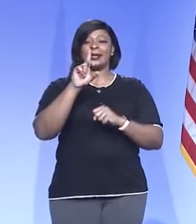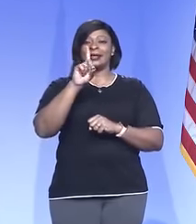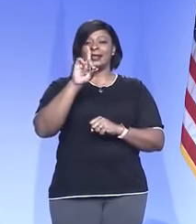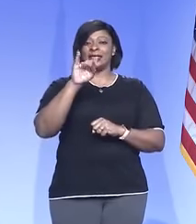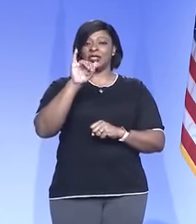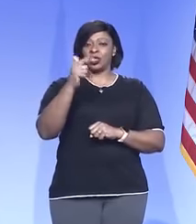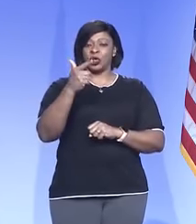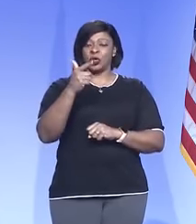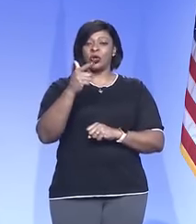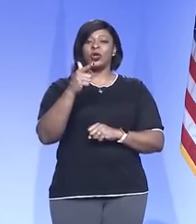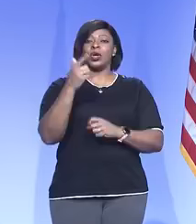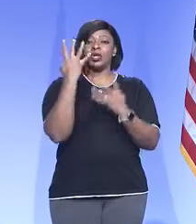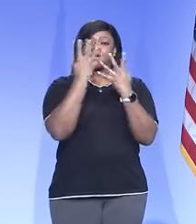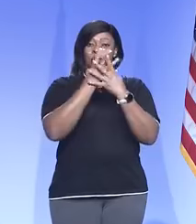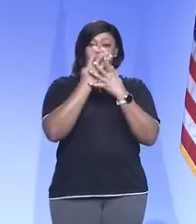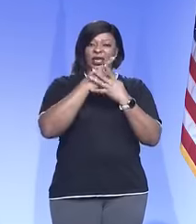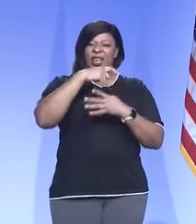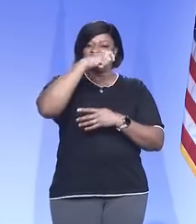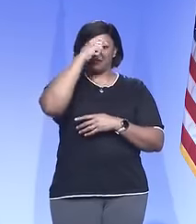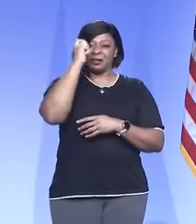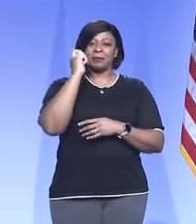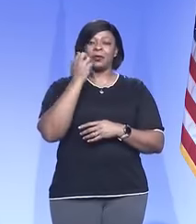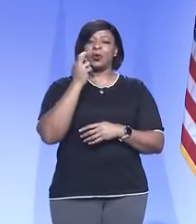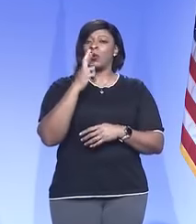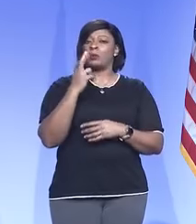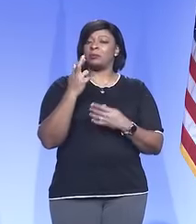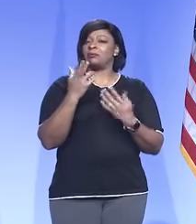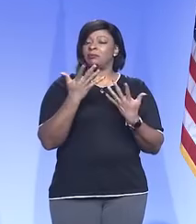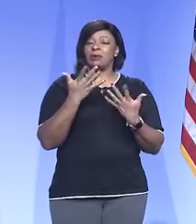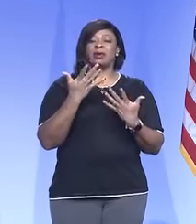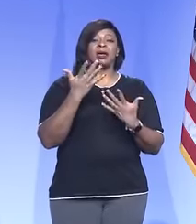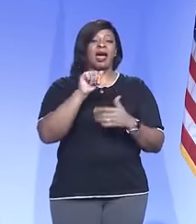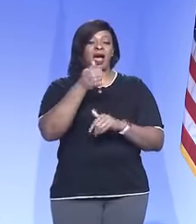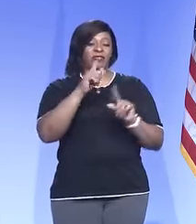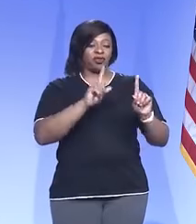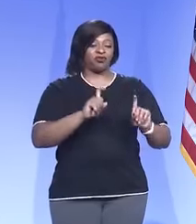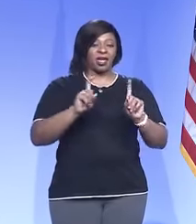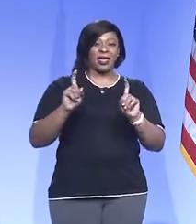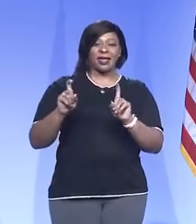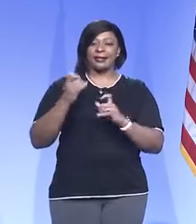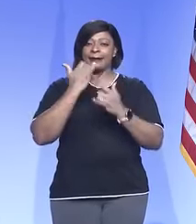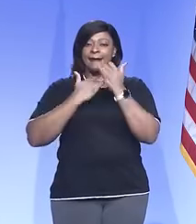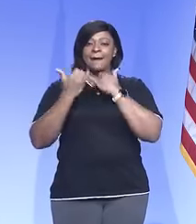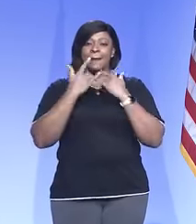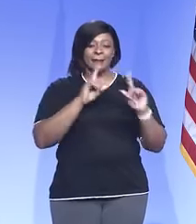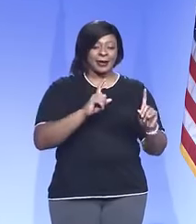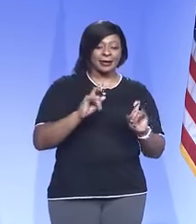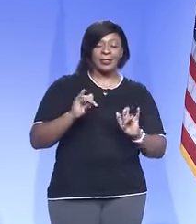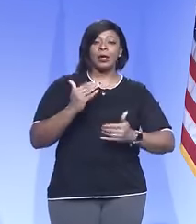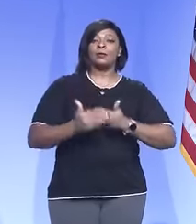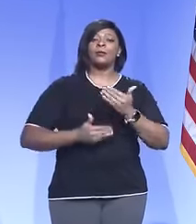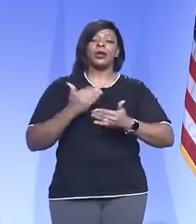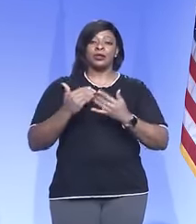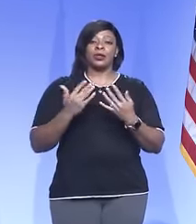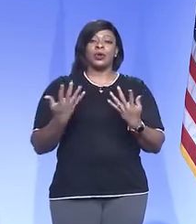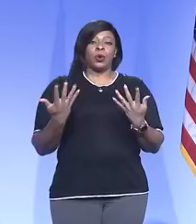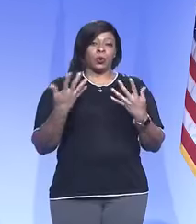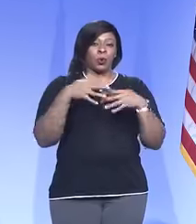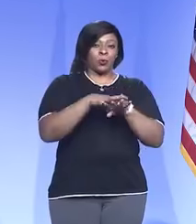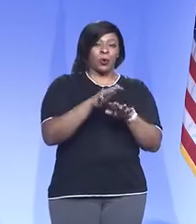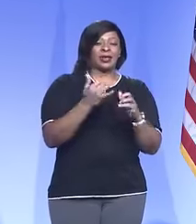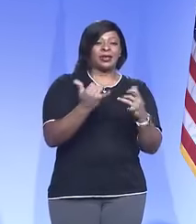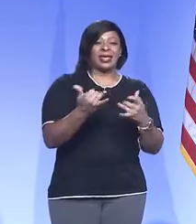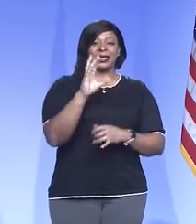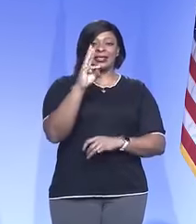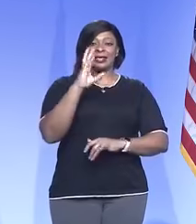as our approach after a few trials and error. This process is incorporated right now in at least